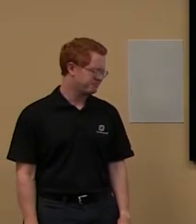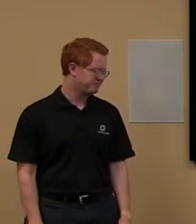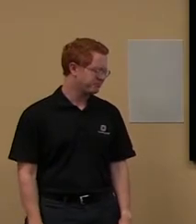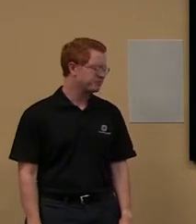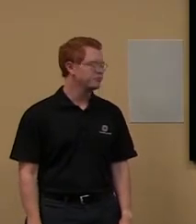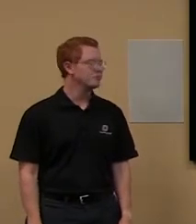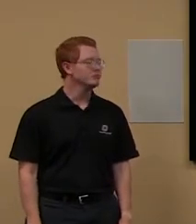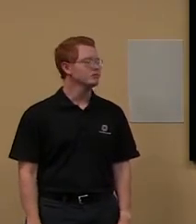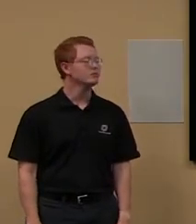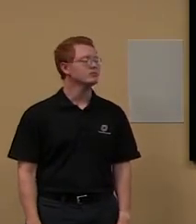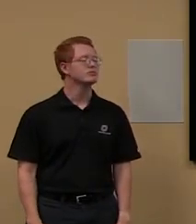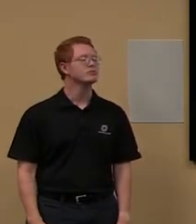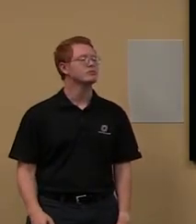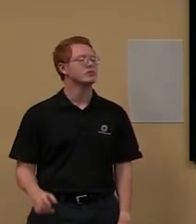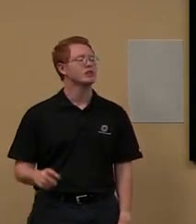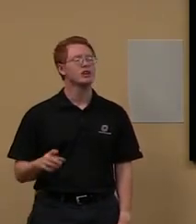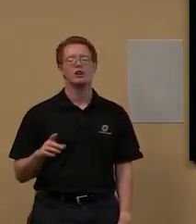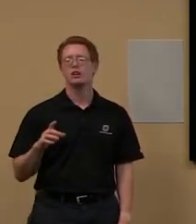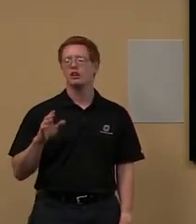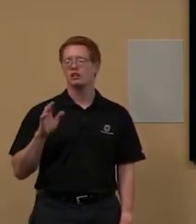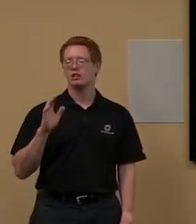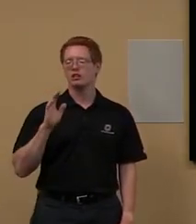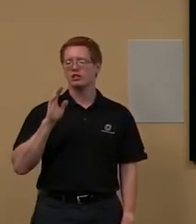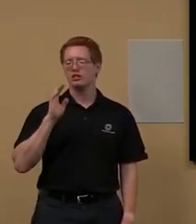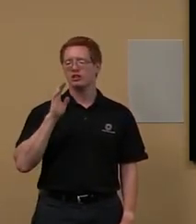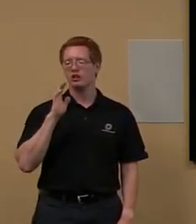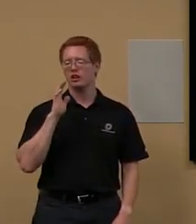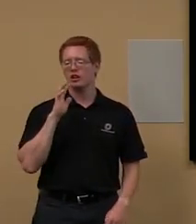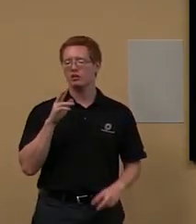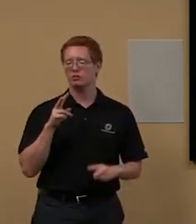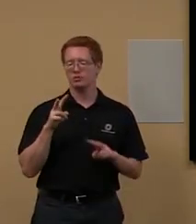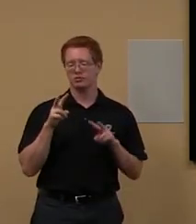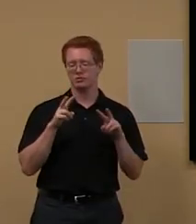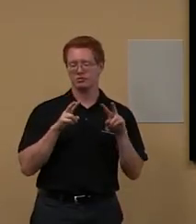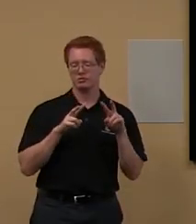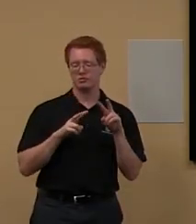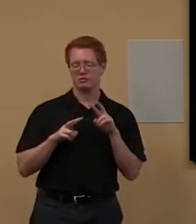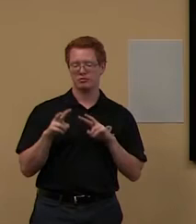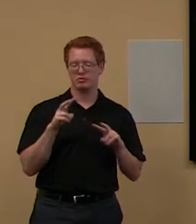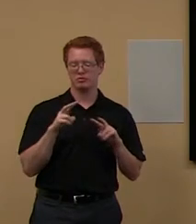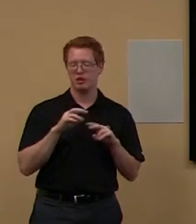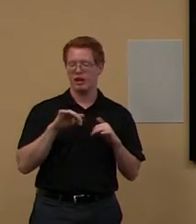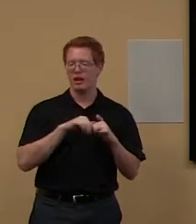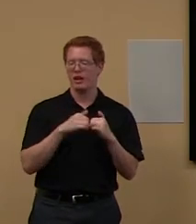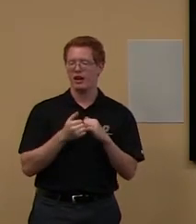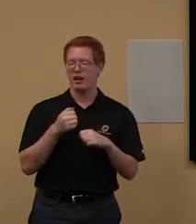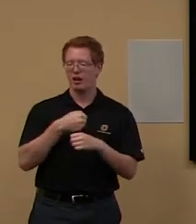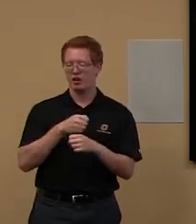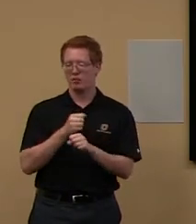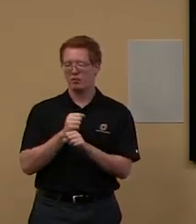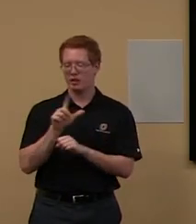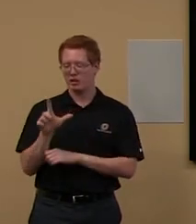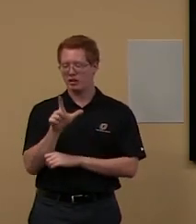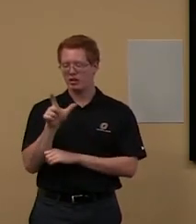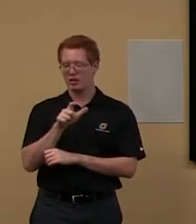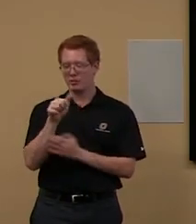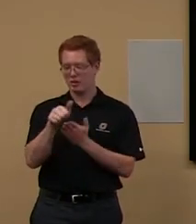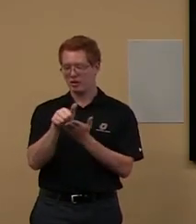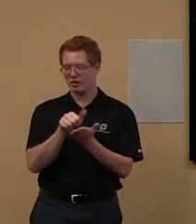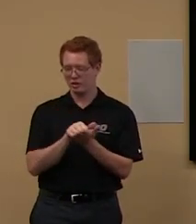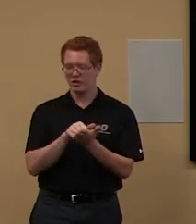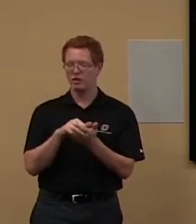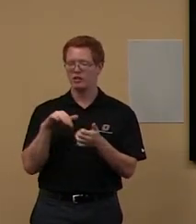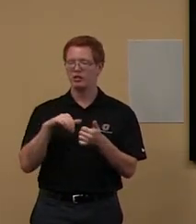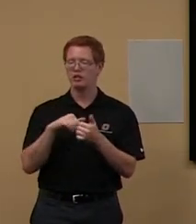so, yes. So, um, we will go over the library accounts. Um, so that's how you get to these, um, databases from off